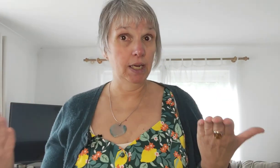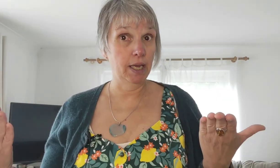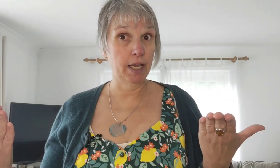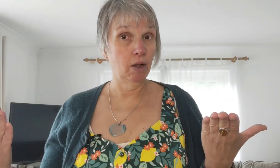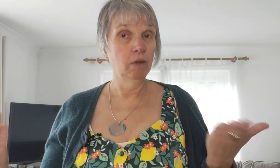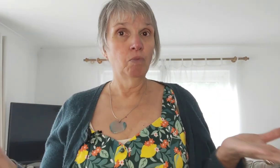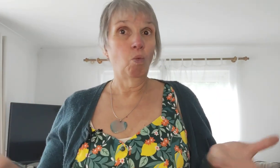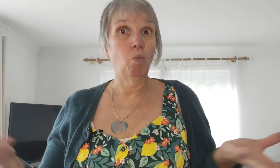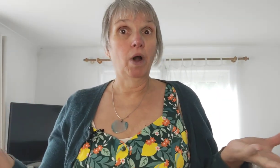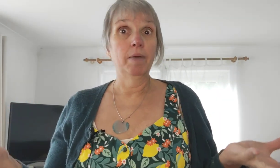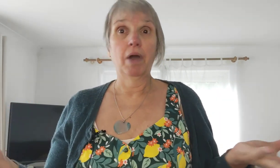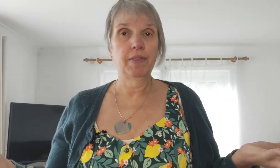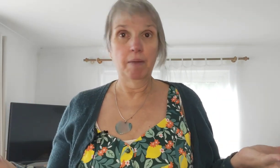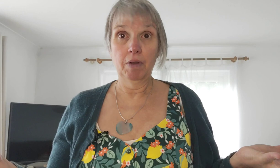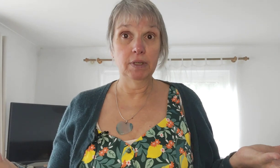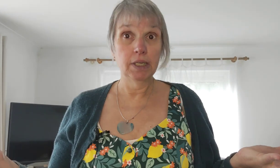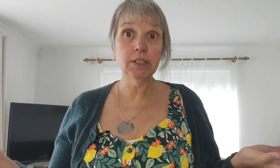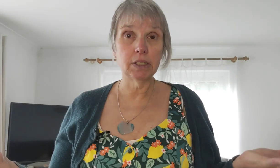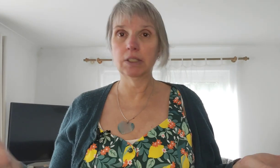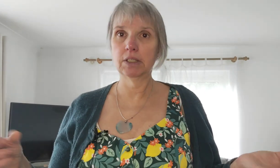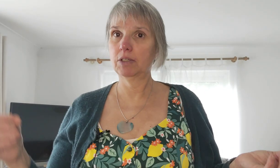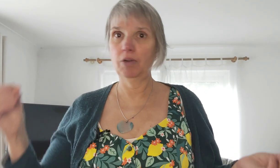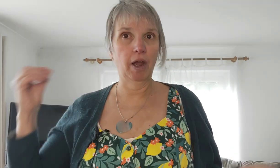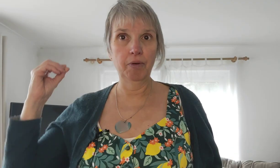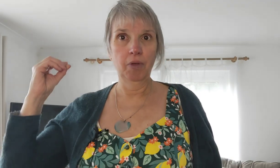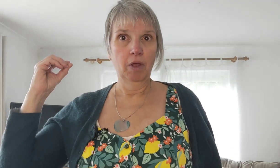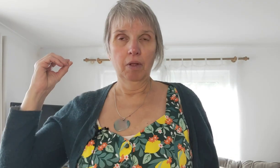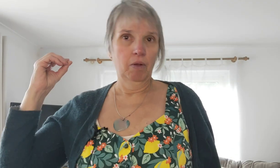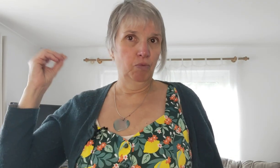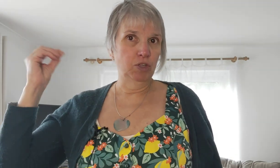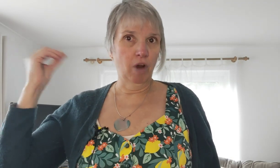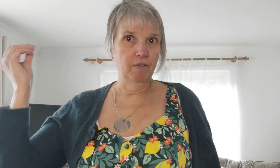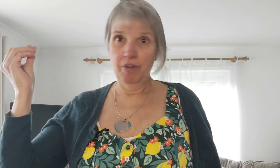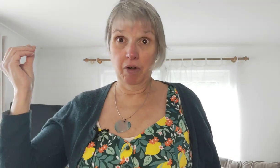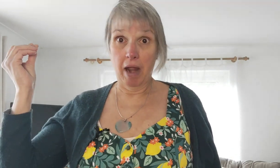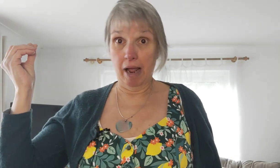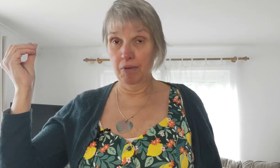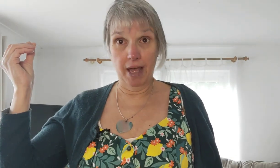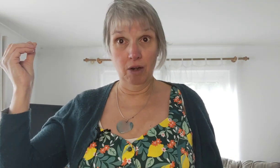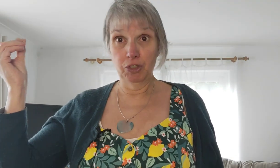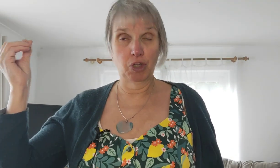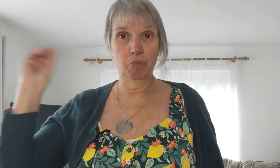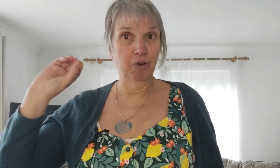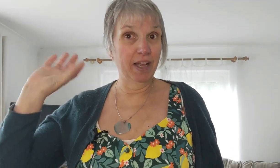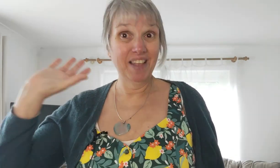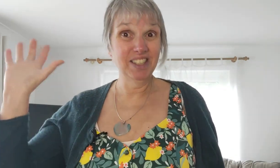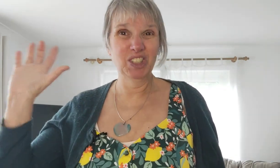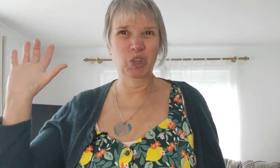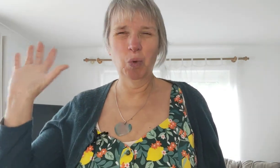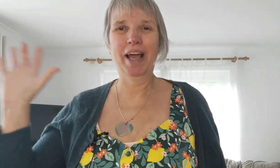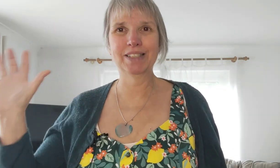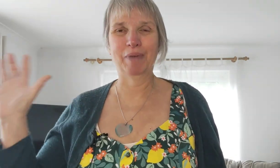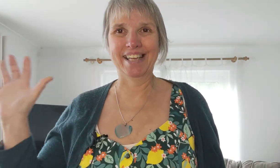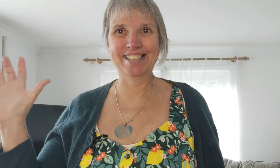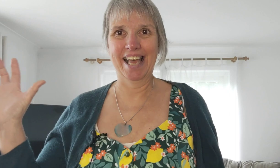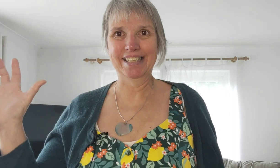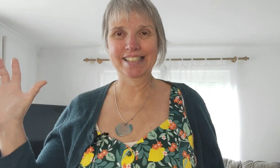healing why might there be resistance you know we try and figure it out with our logical brain that doesn't always make sense